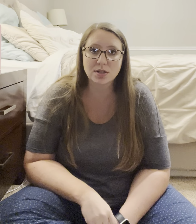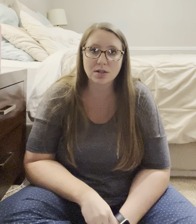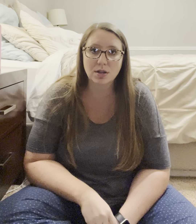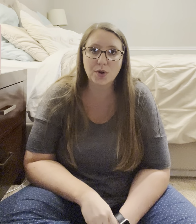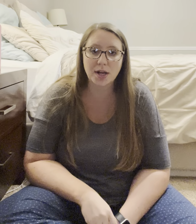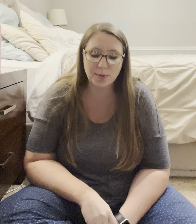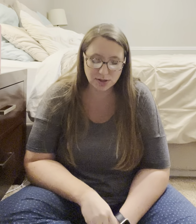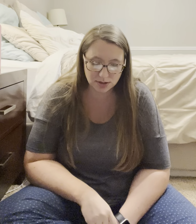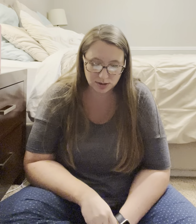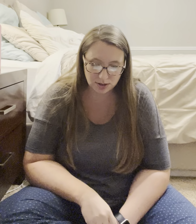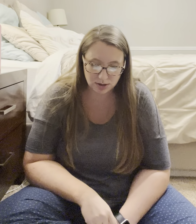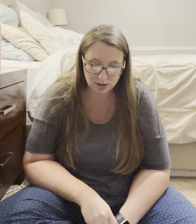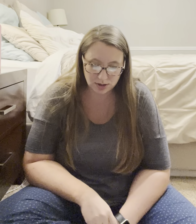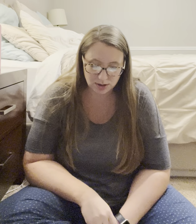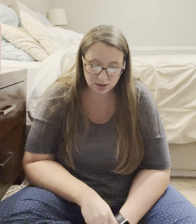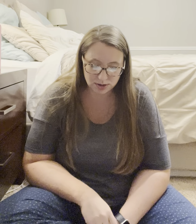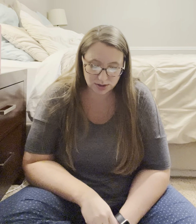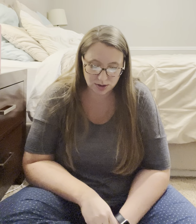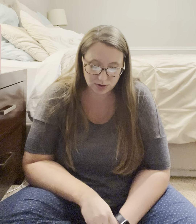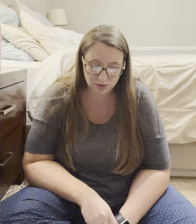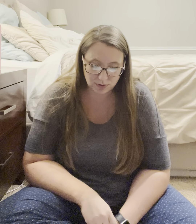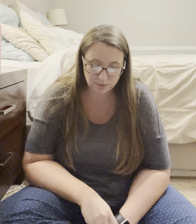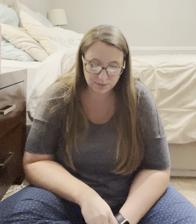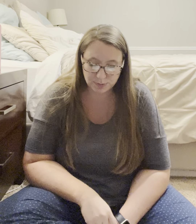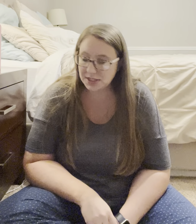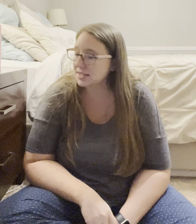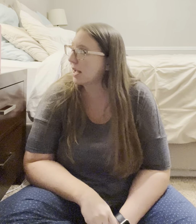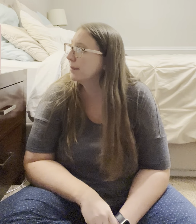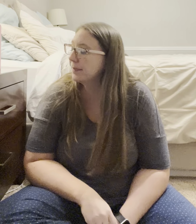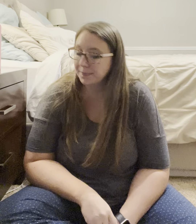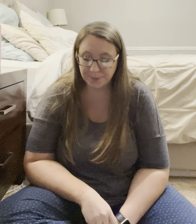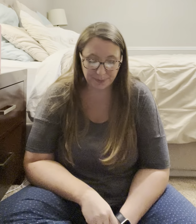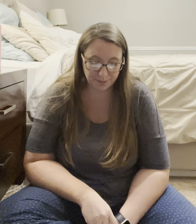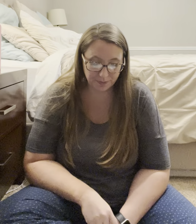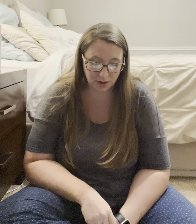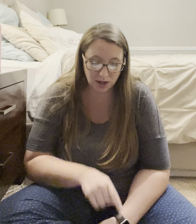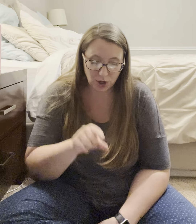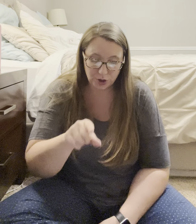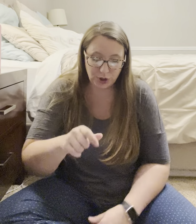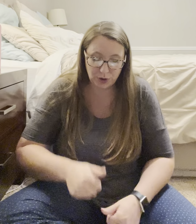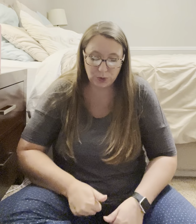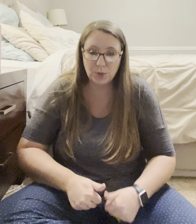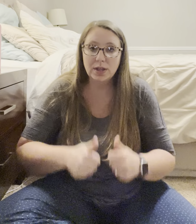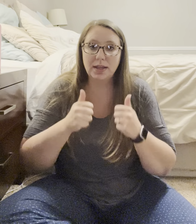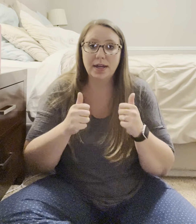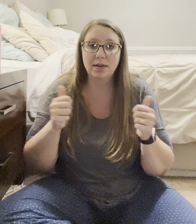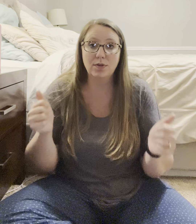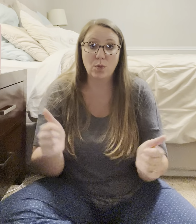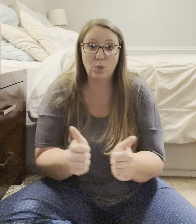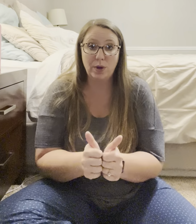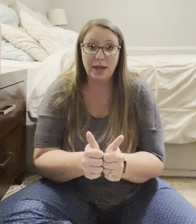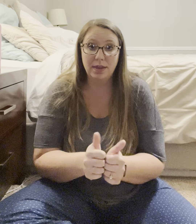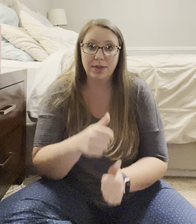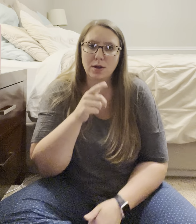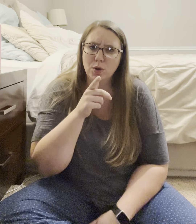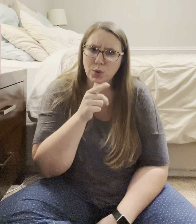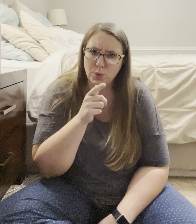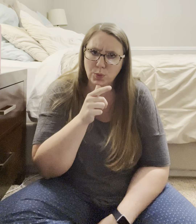are lowered eyebrows. So, please stop. You live with who.